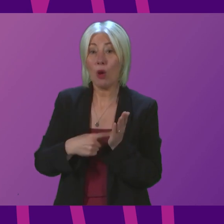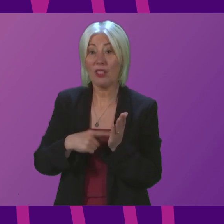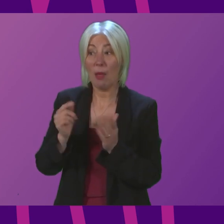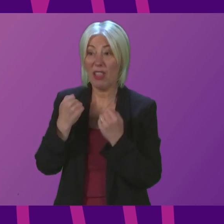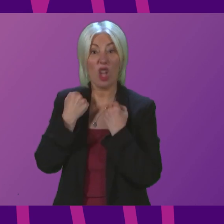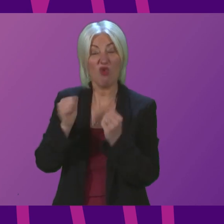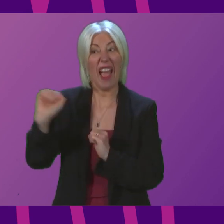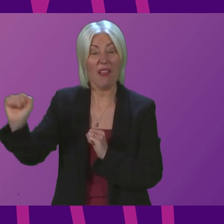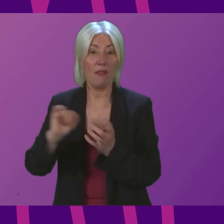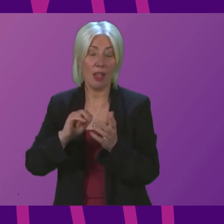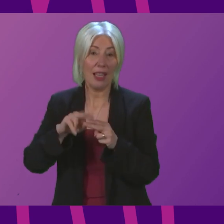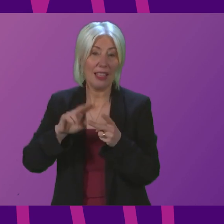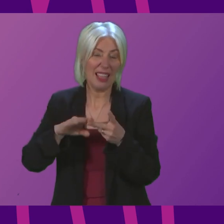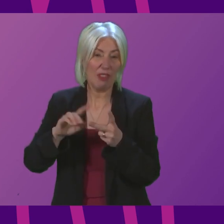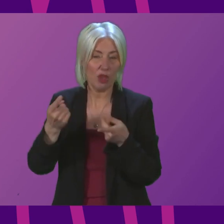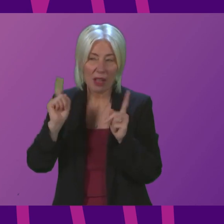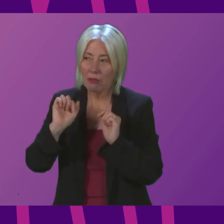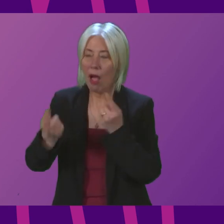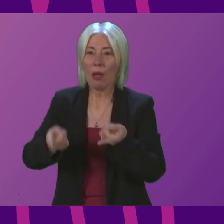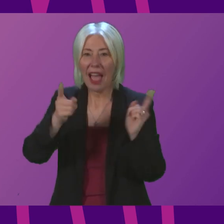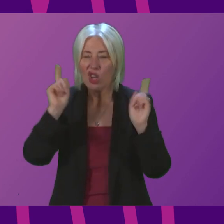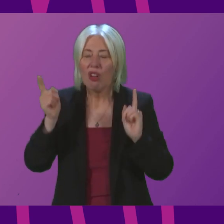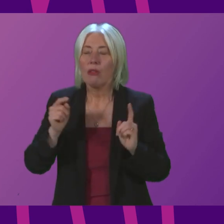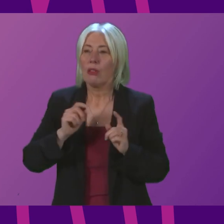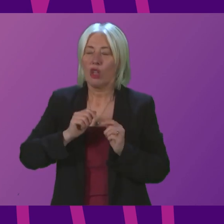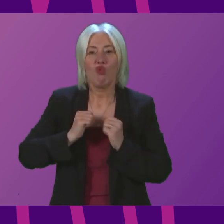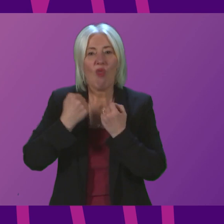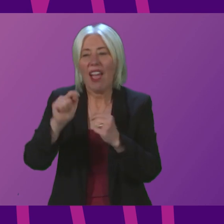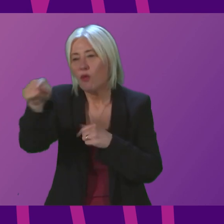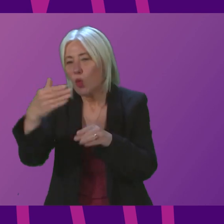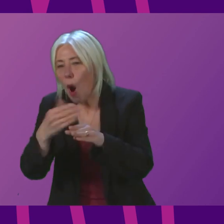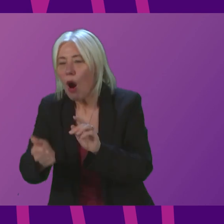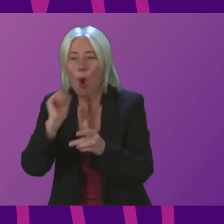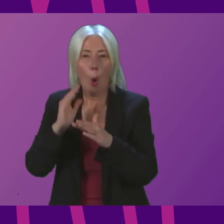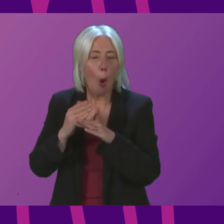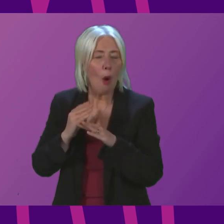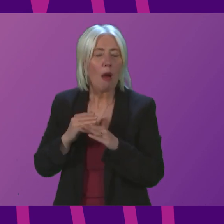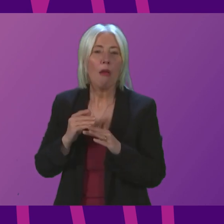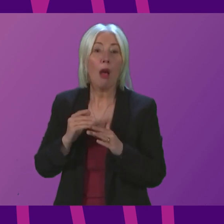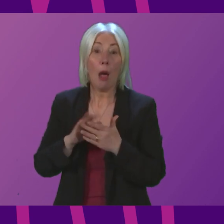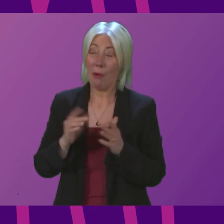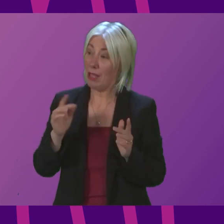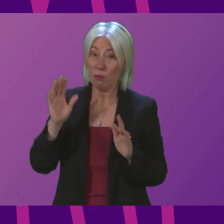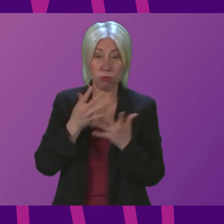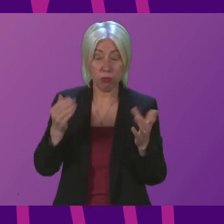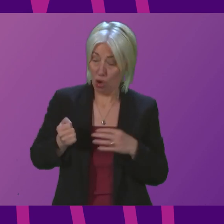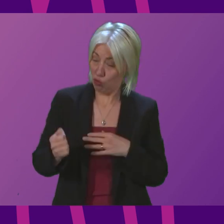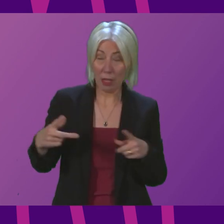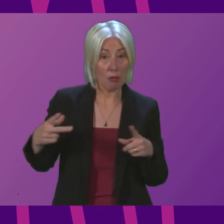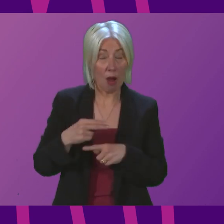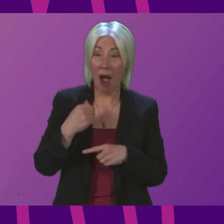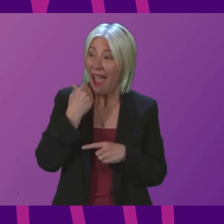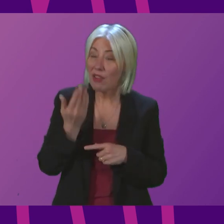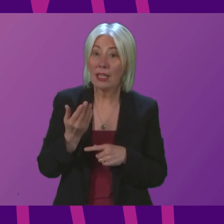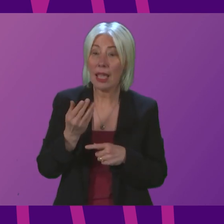this SNP Green government is cutting a thousand rail services a day offering no replacement bus services and forcing people to work hours